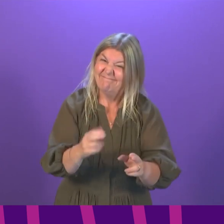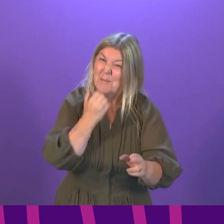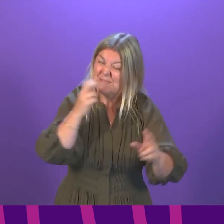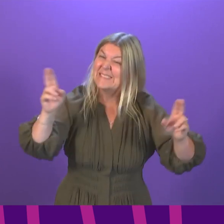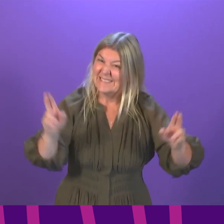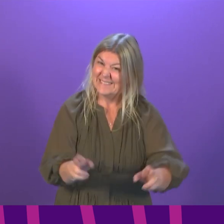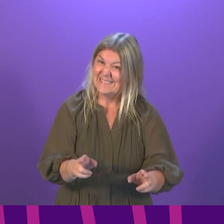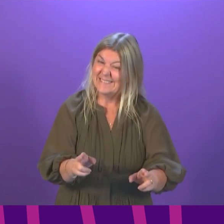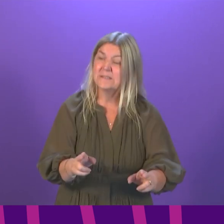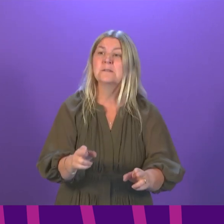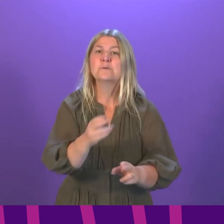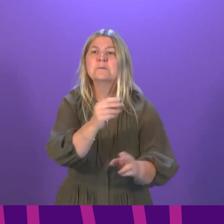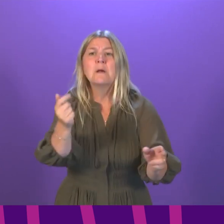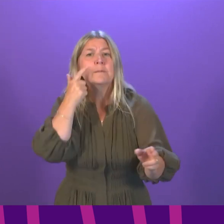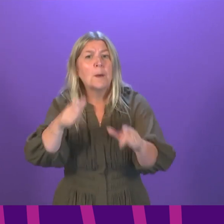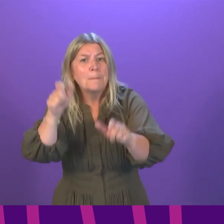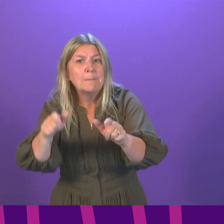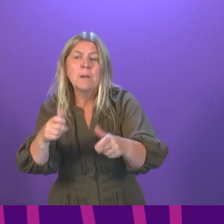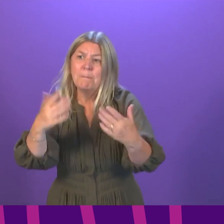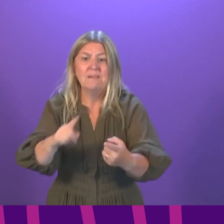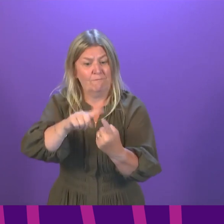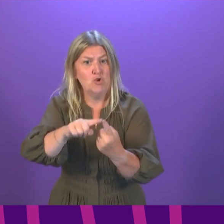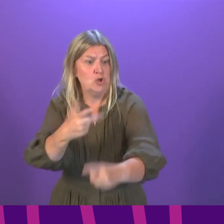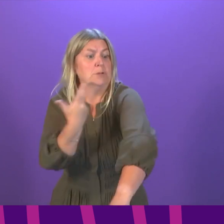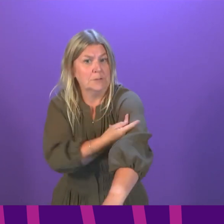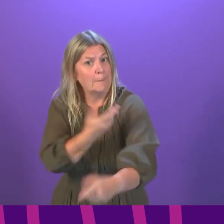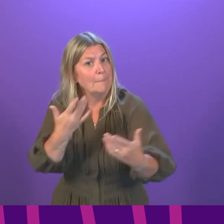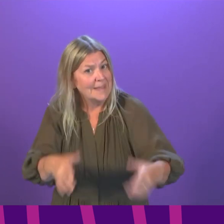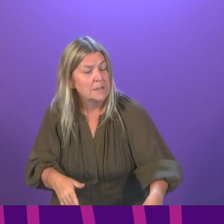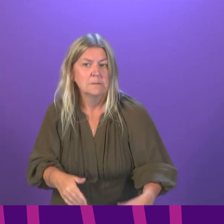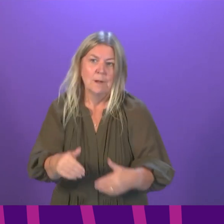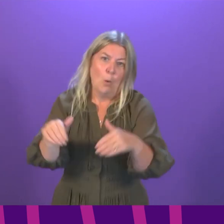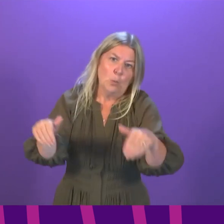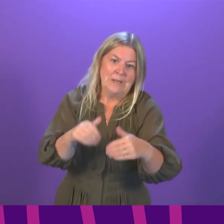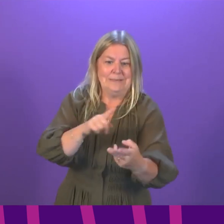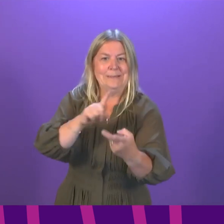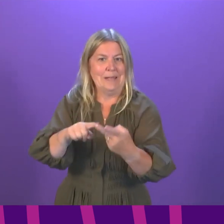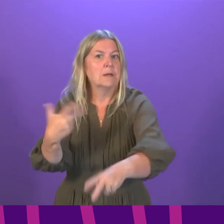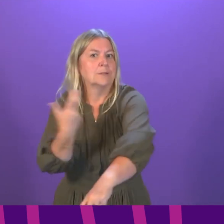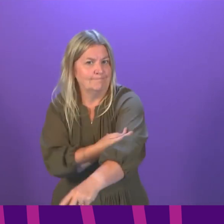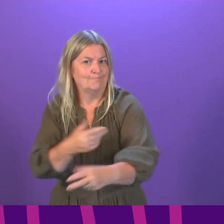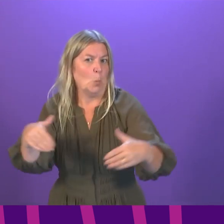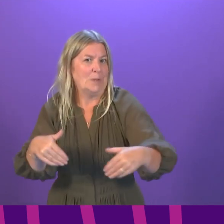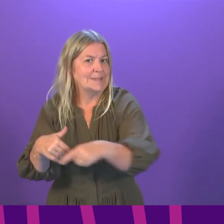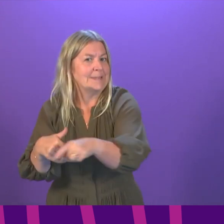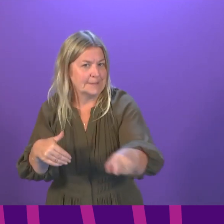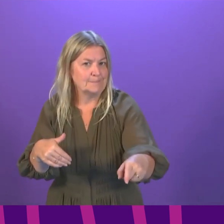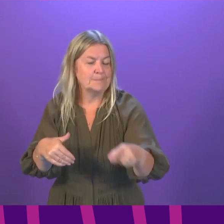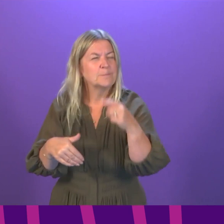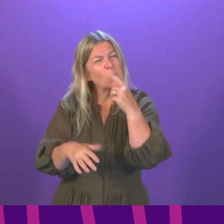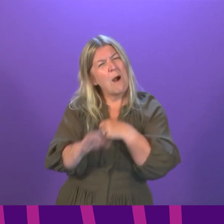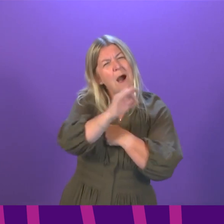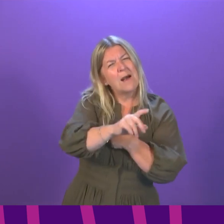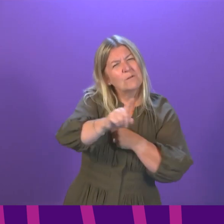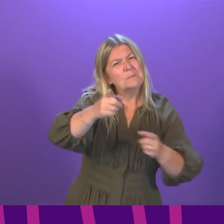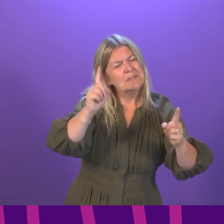dose. We should be doing all we can to remove barriers to vaccination and encourage uptake. Can I ask the First Minister what plans there are